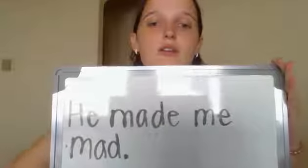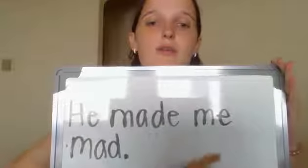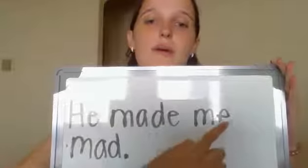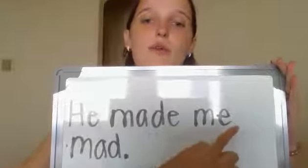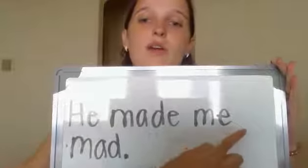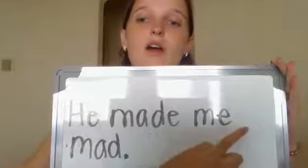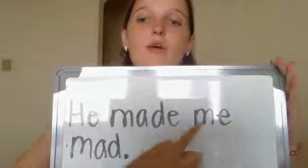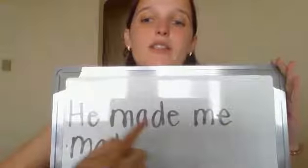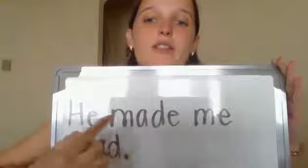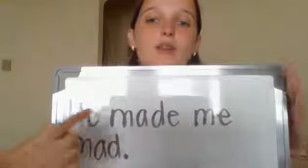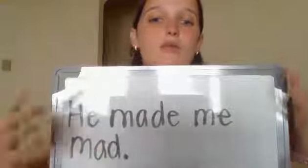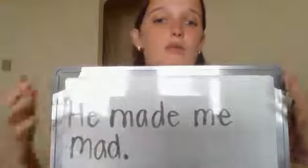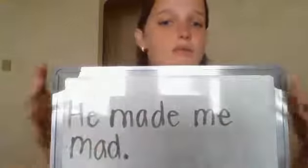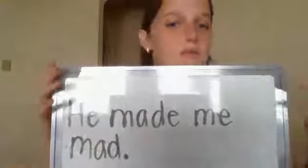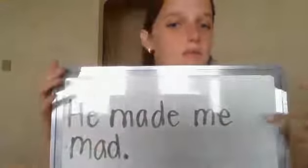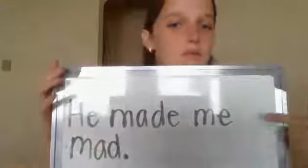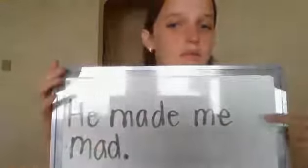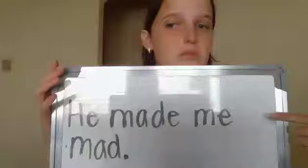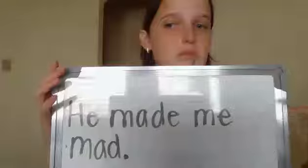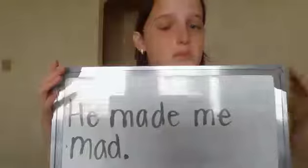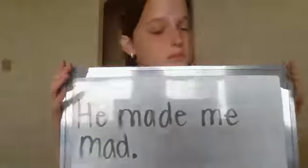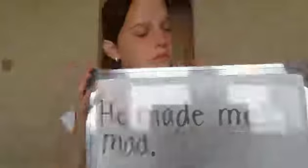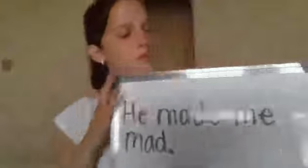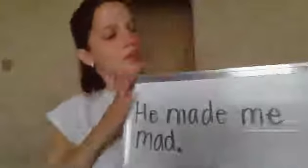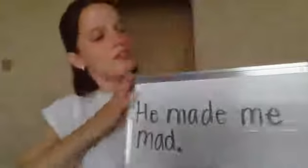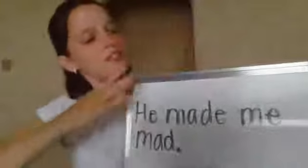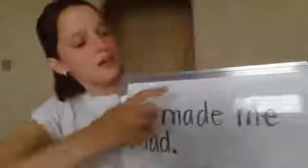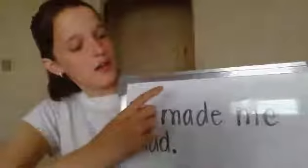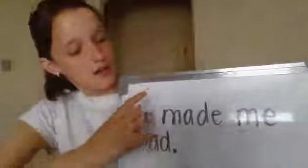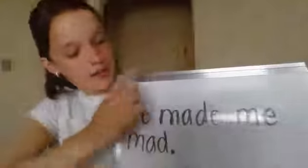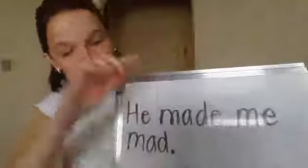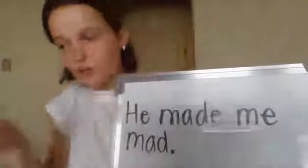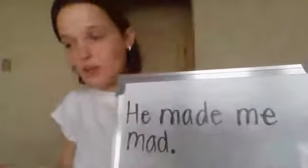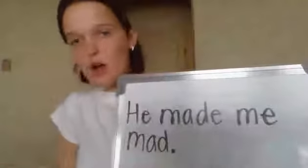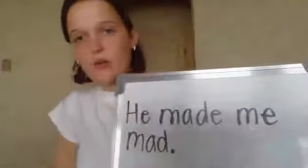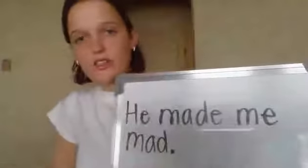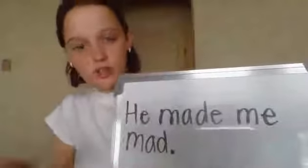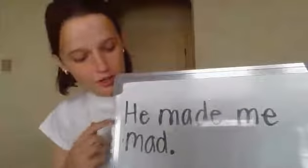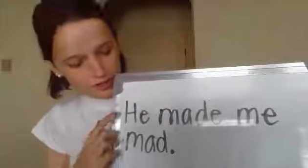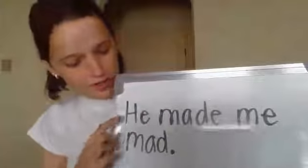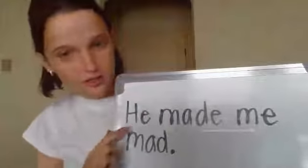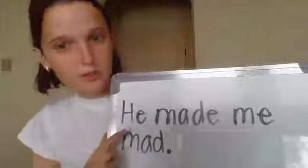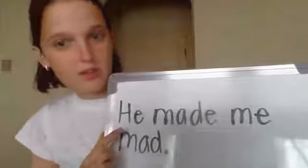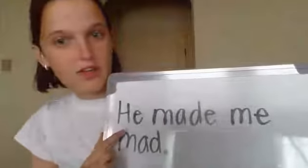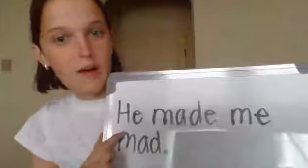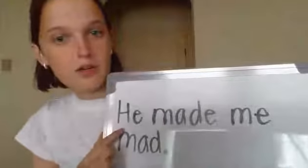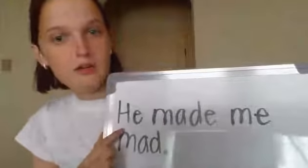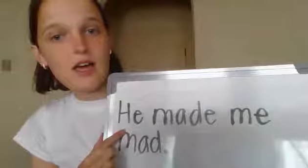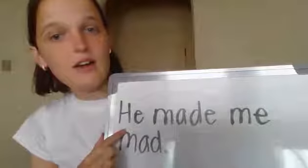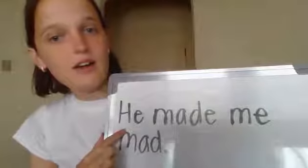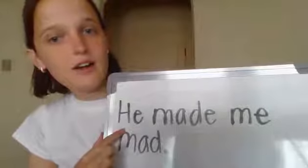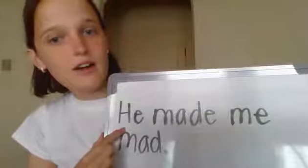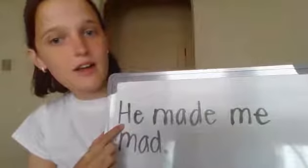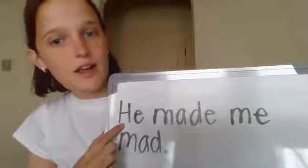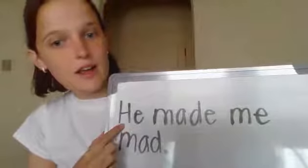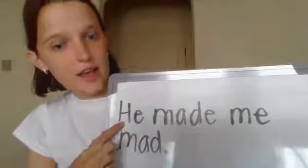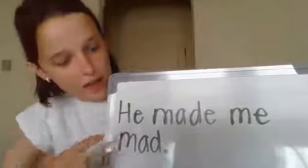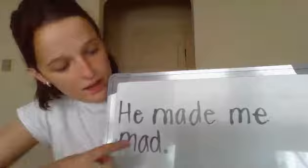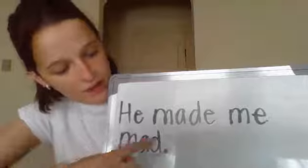Remember we always start. Can't even see. Make sure we always start our sentence with a capital letter and